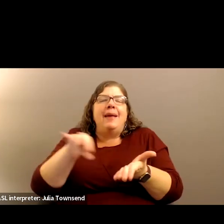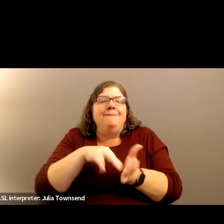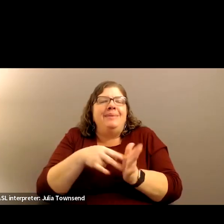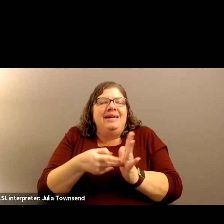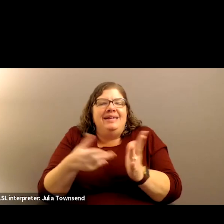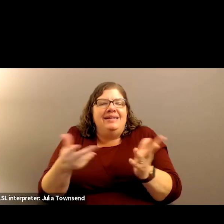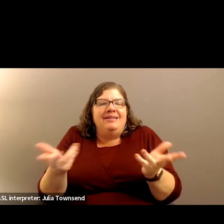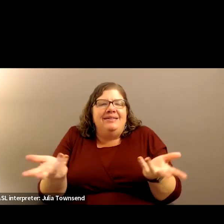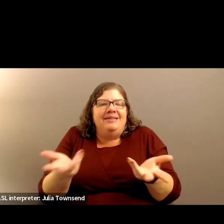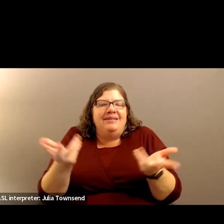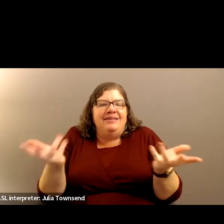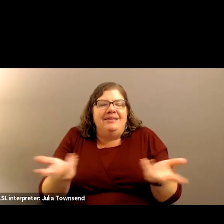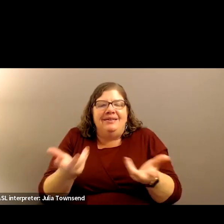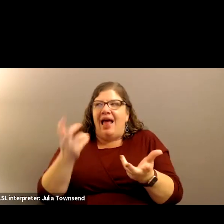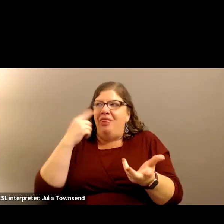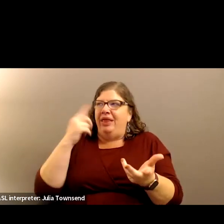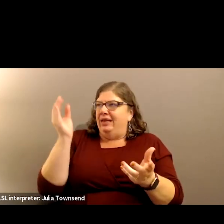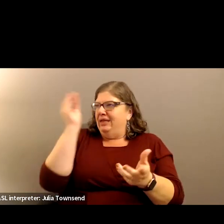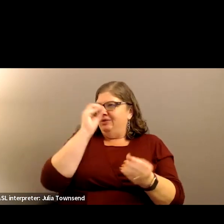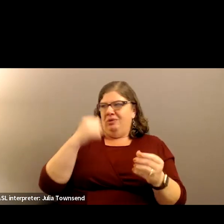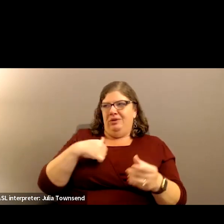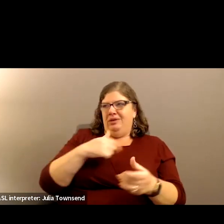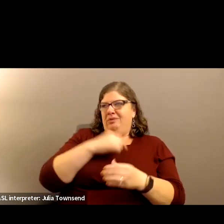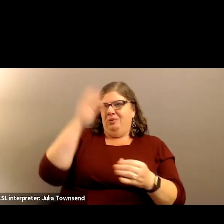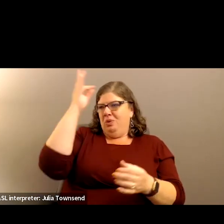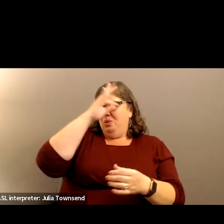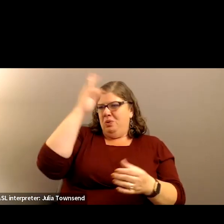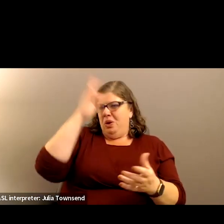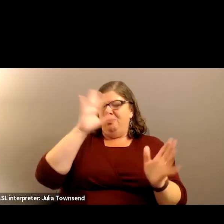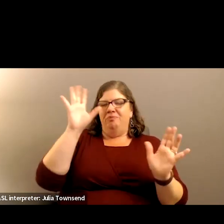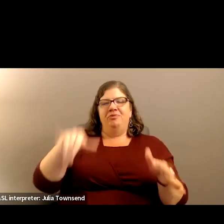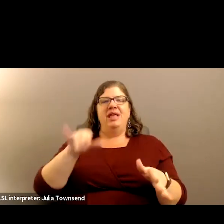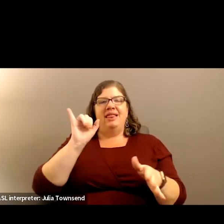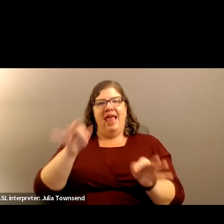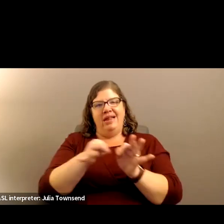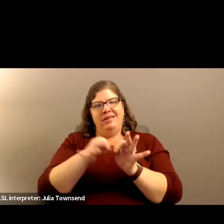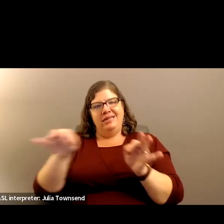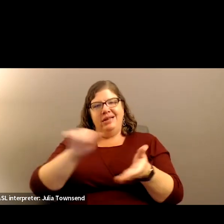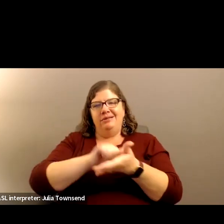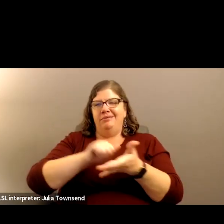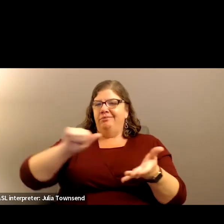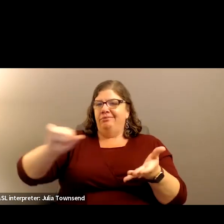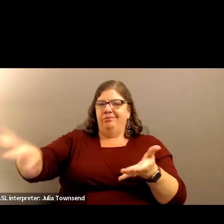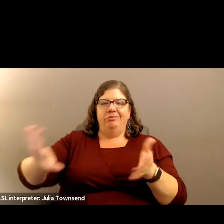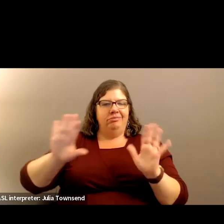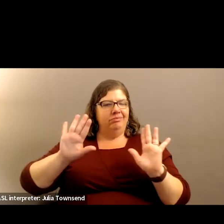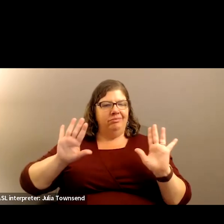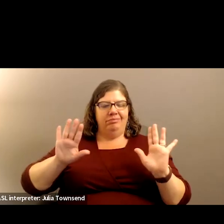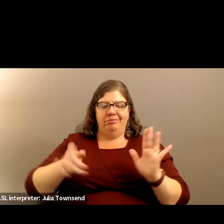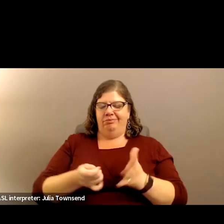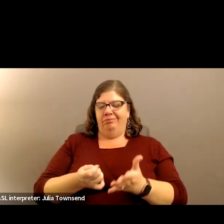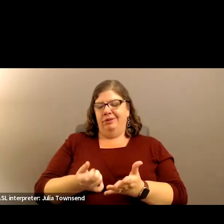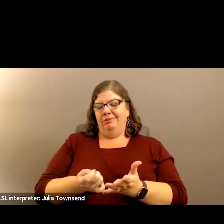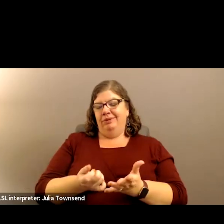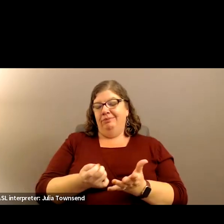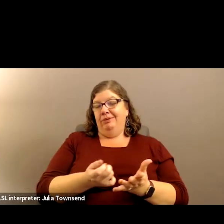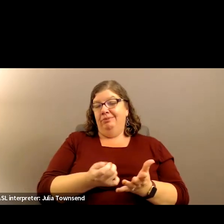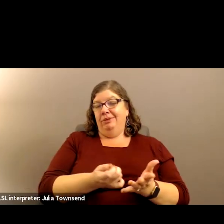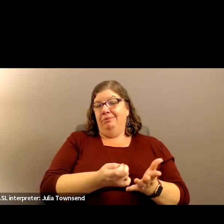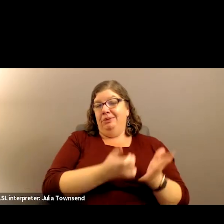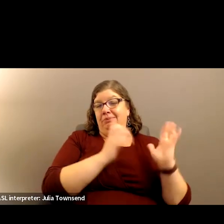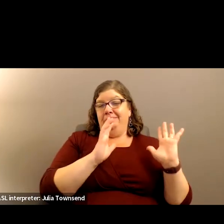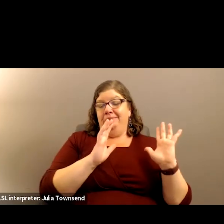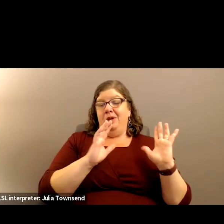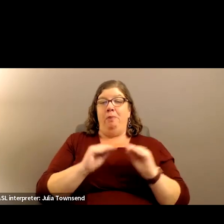does that mean? I don't think any of us know, so. Yeah. We could just take that part out. We'll take it out. Take that part out. uber clear.